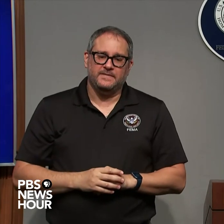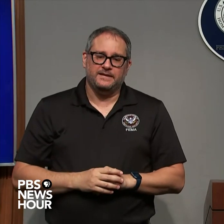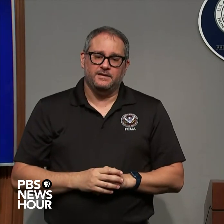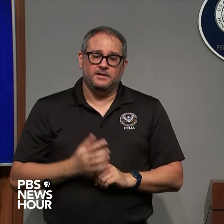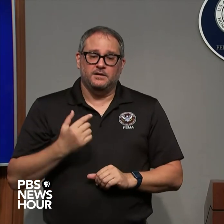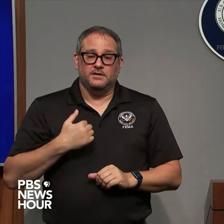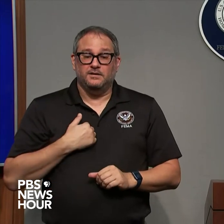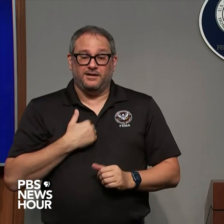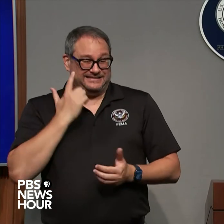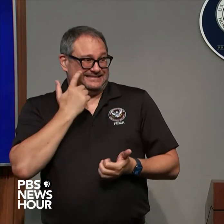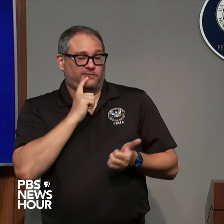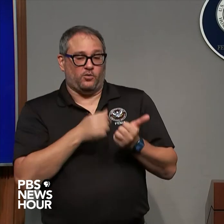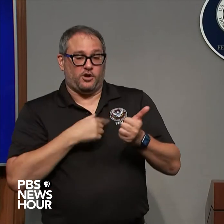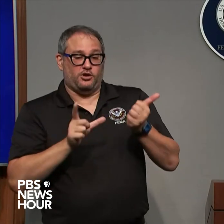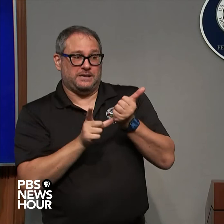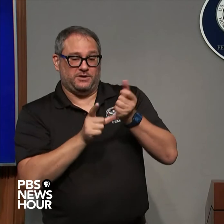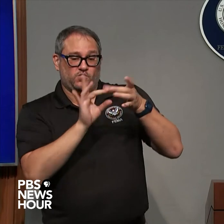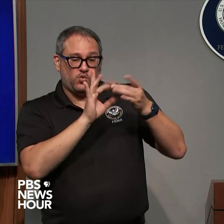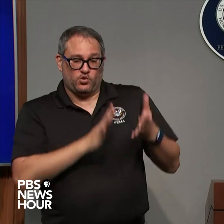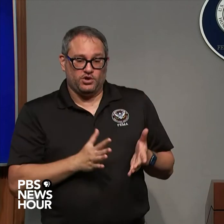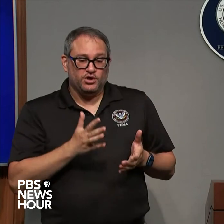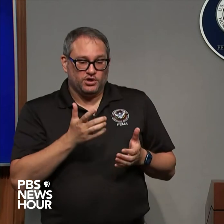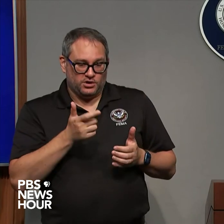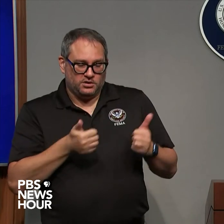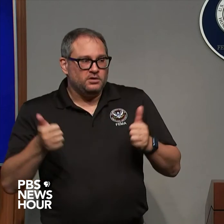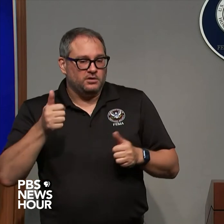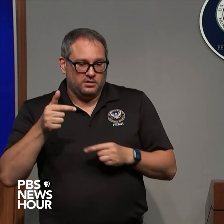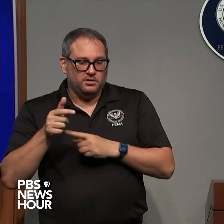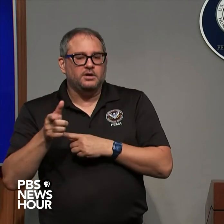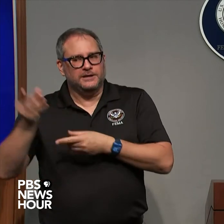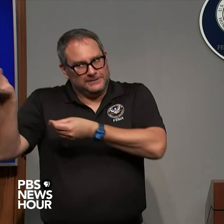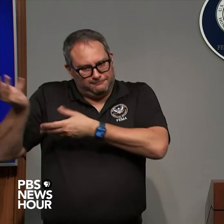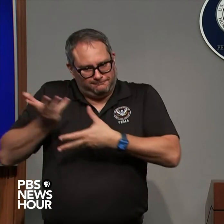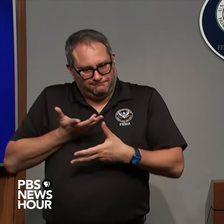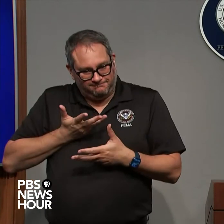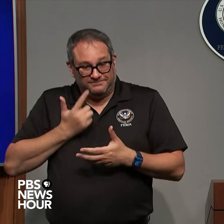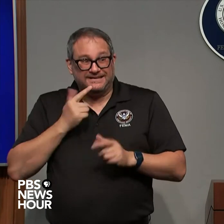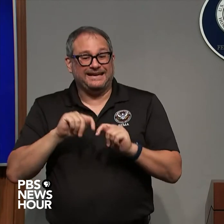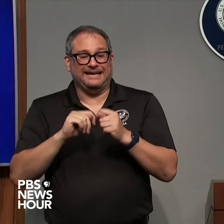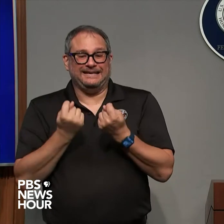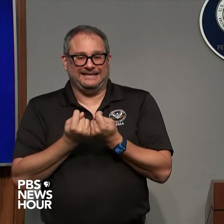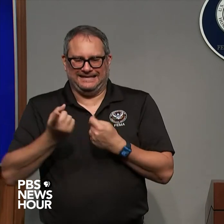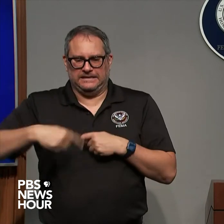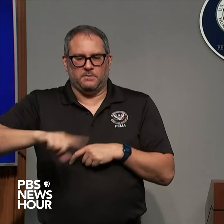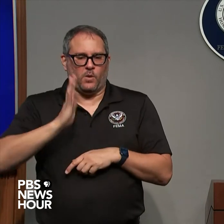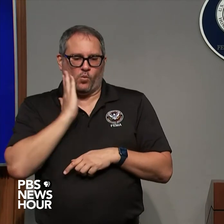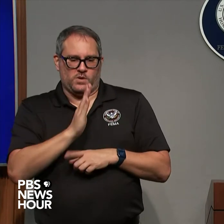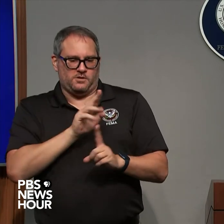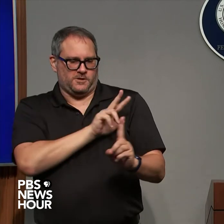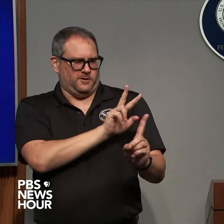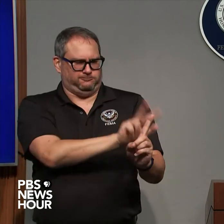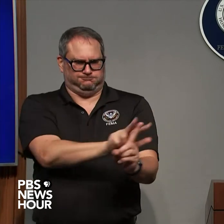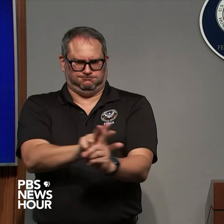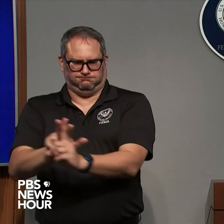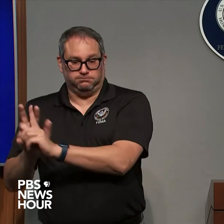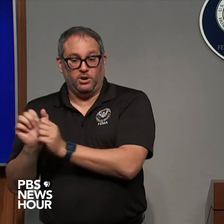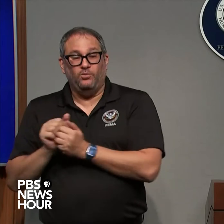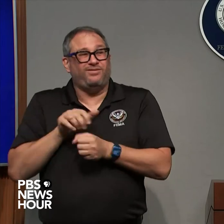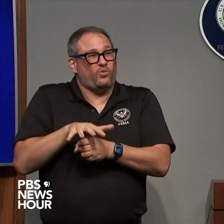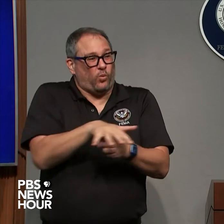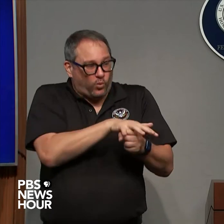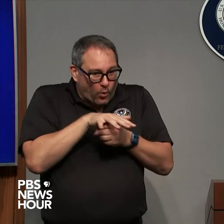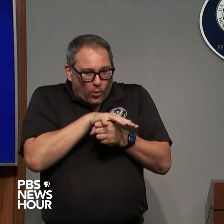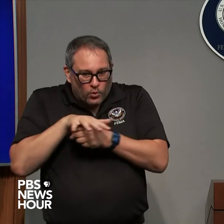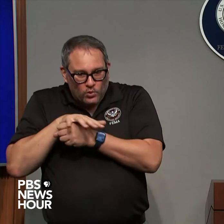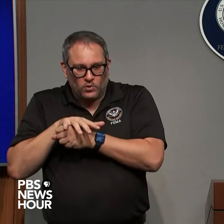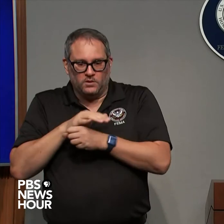morning what he told me is that these teams are going to be assigned directly to local jurisdictions right so they can